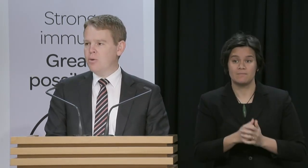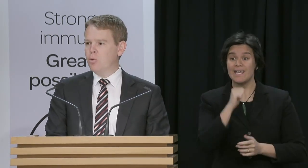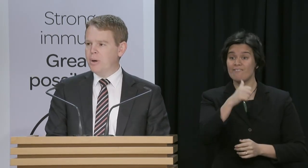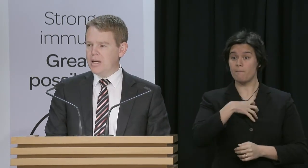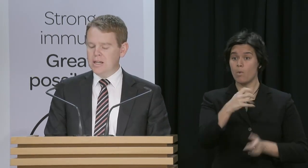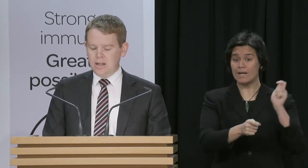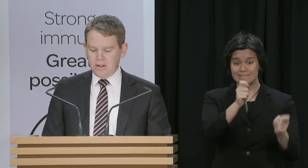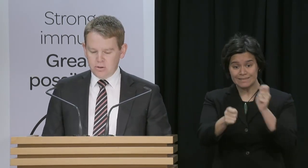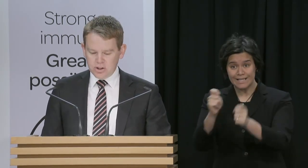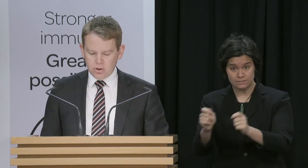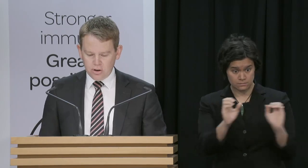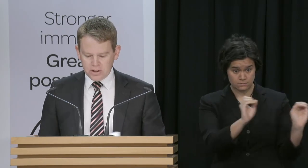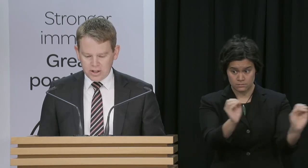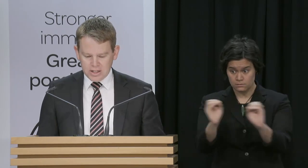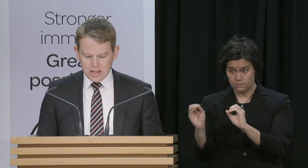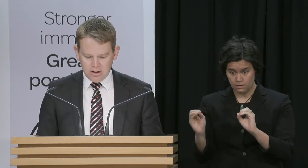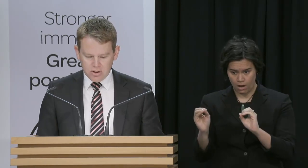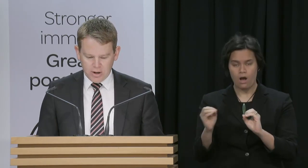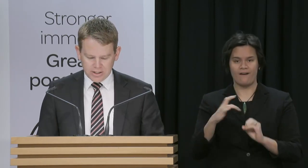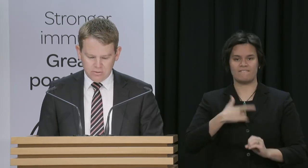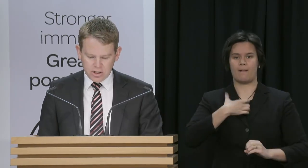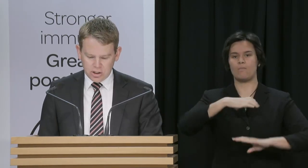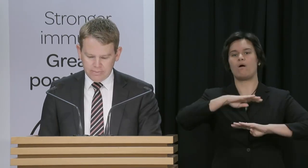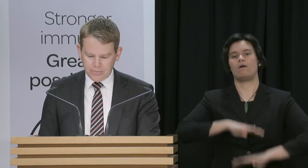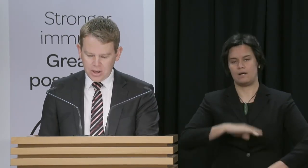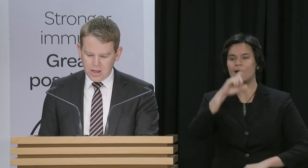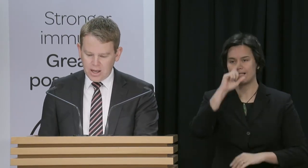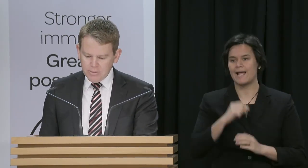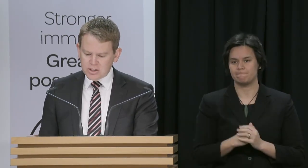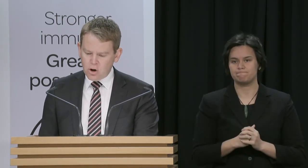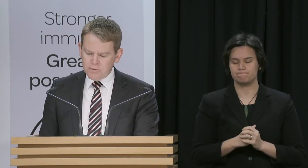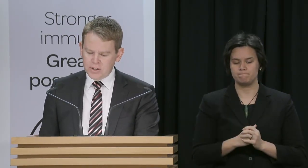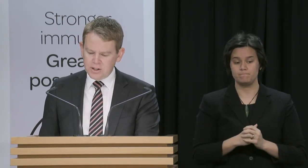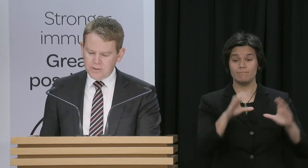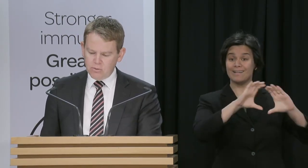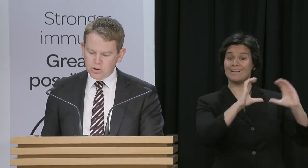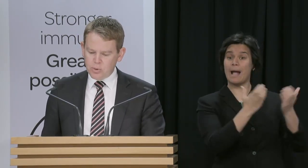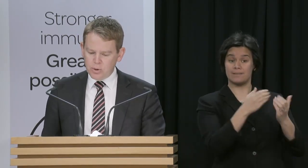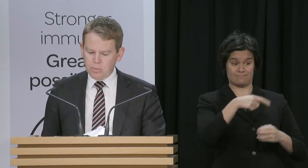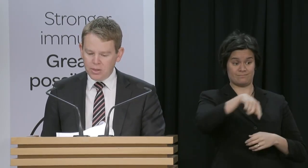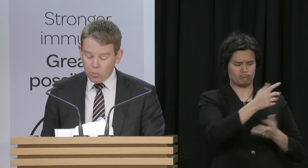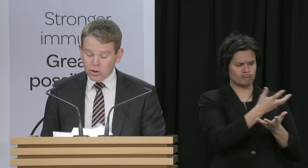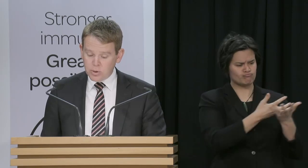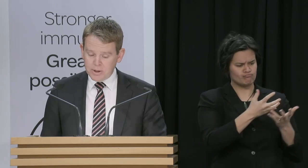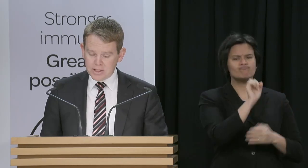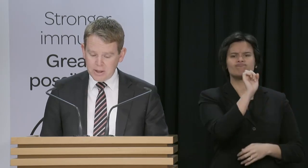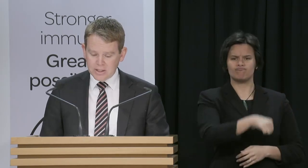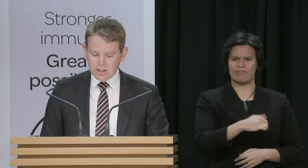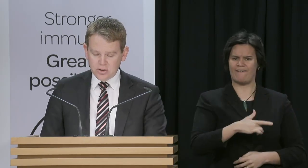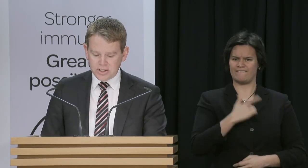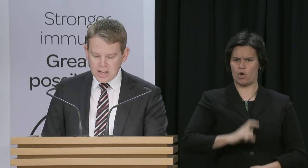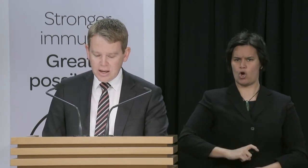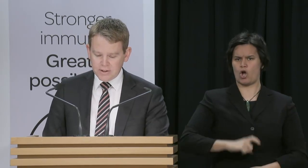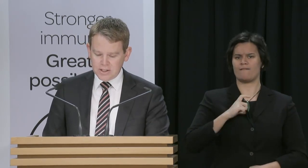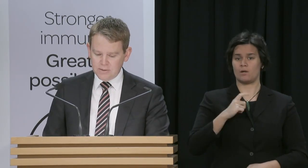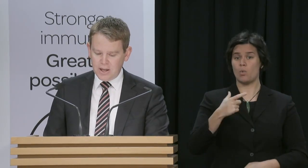we will be that there is no COVID-19 here in the Wellington region. Cabinet is confident that if there was, we'd be expected